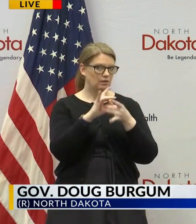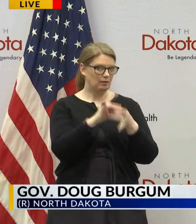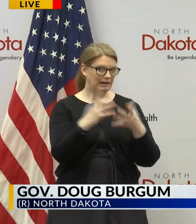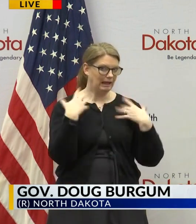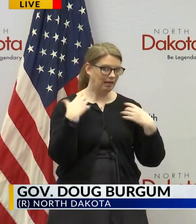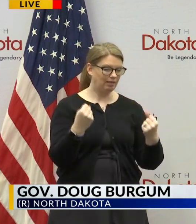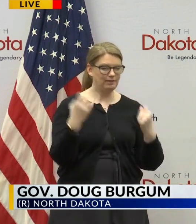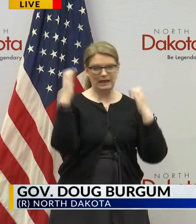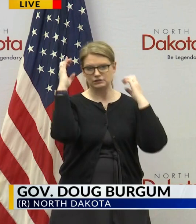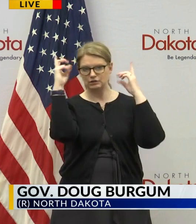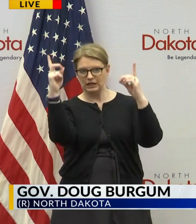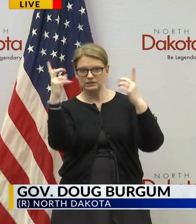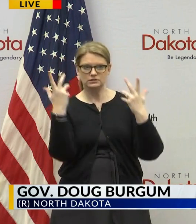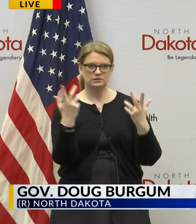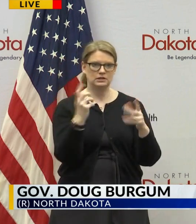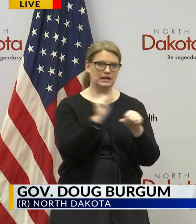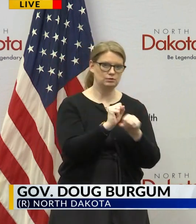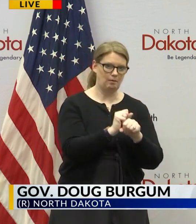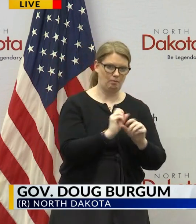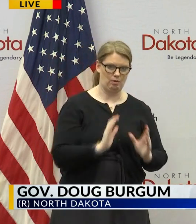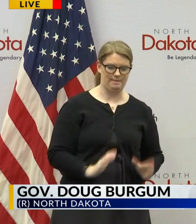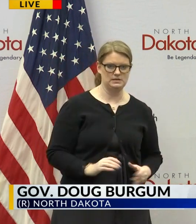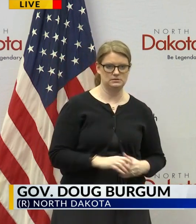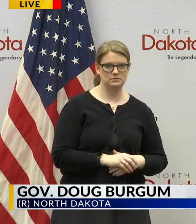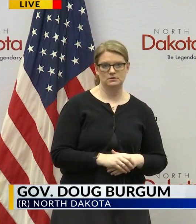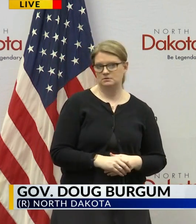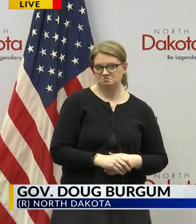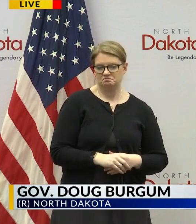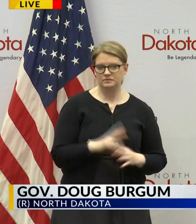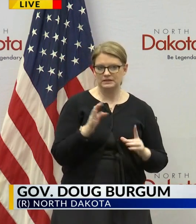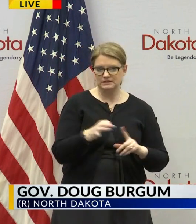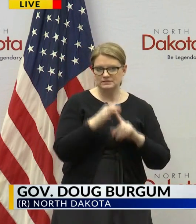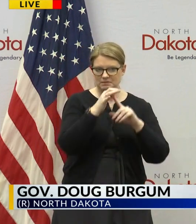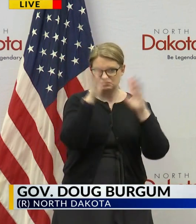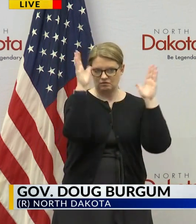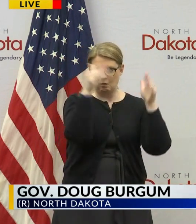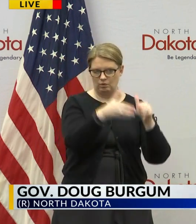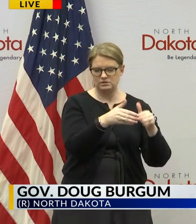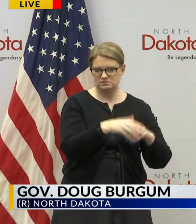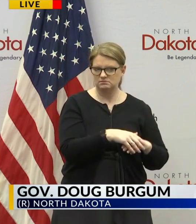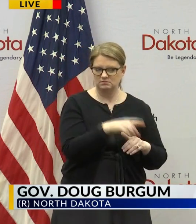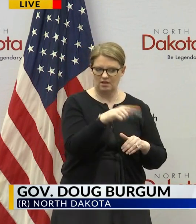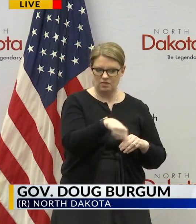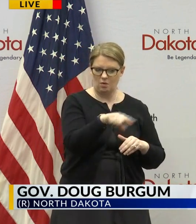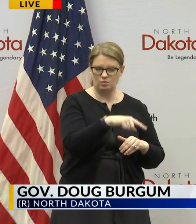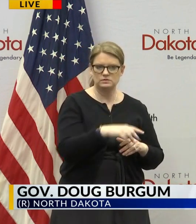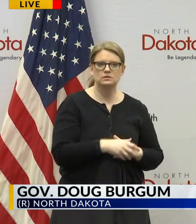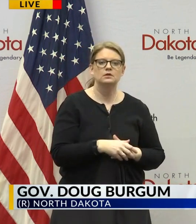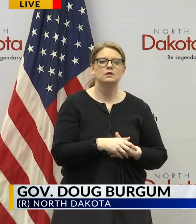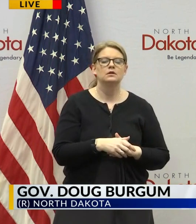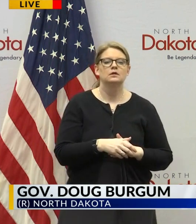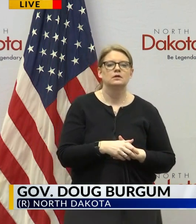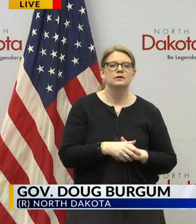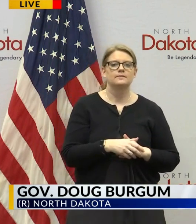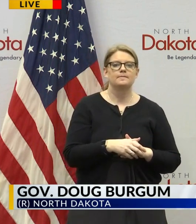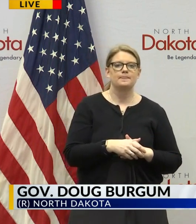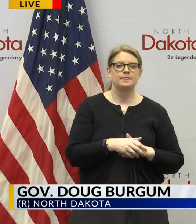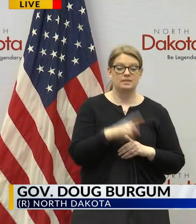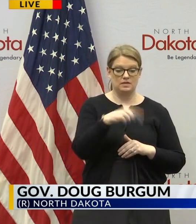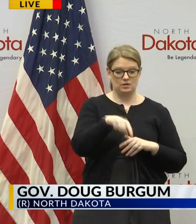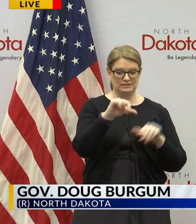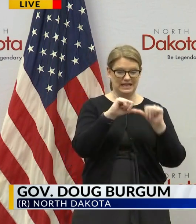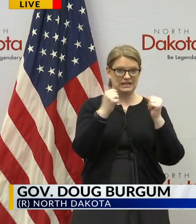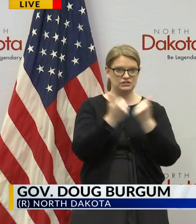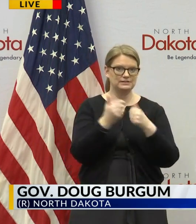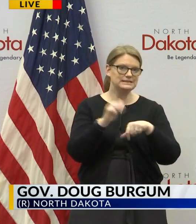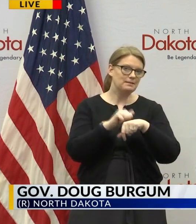health education to employment so with a special focus on that we're asking that those agencies submit